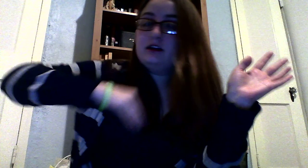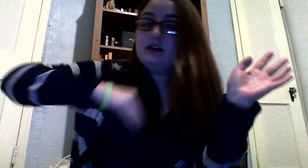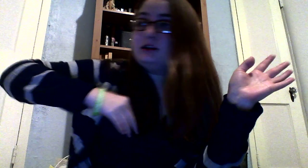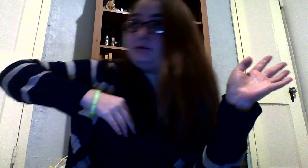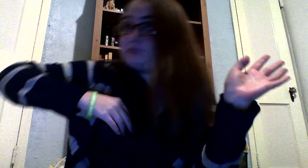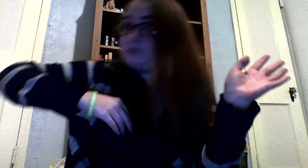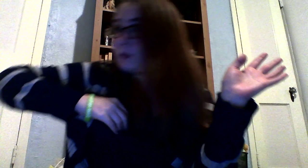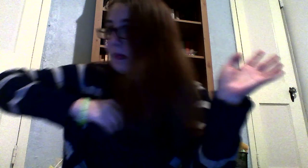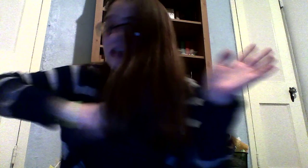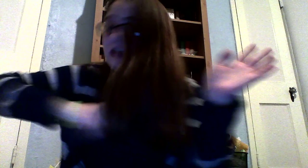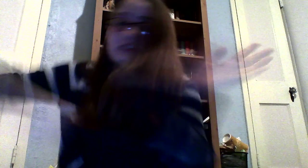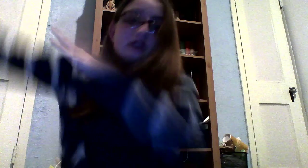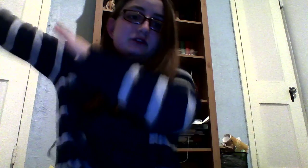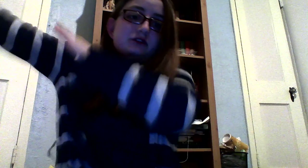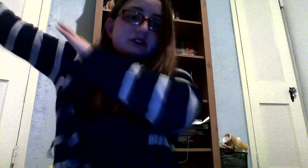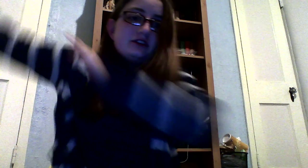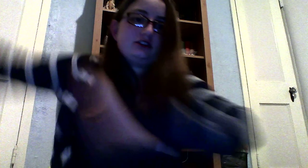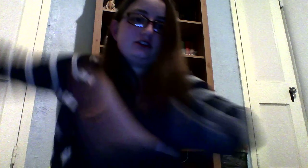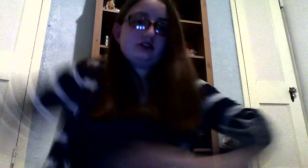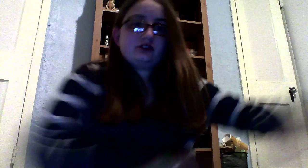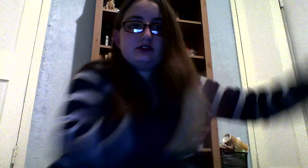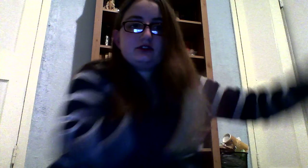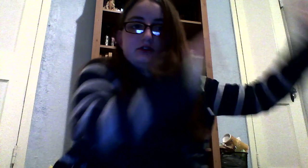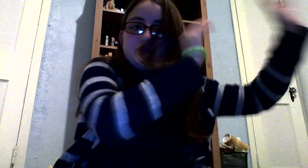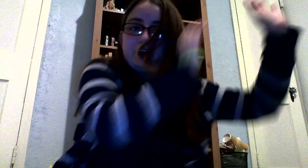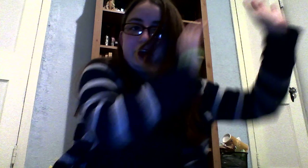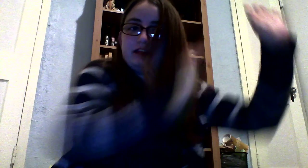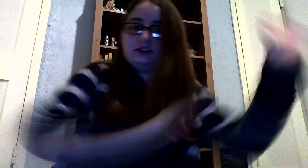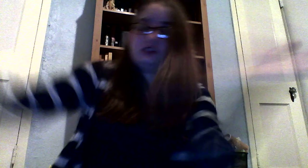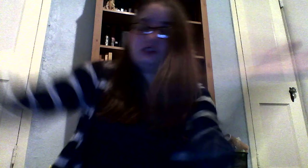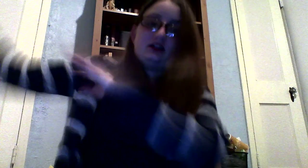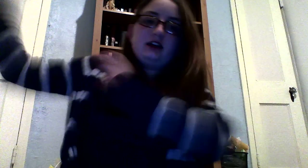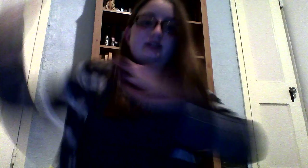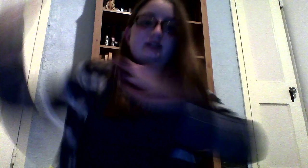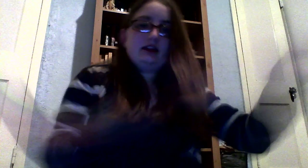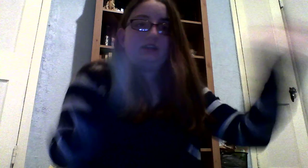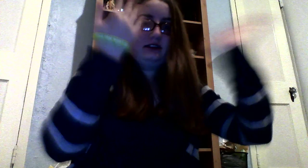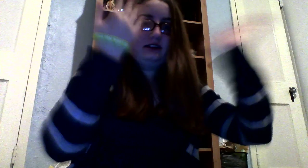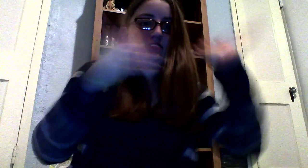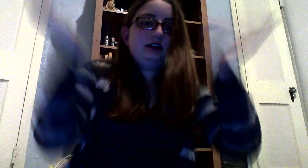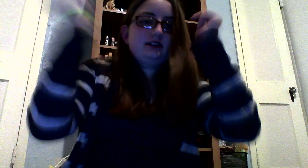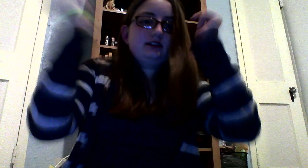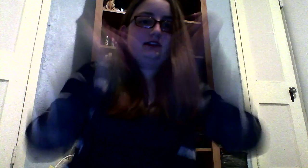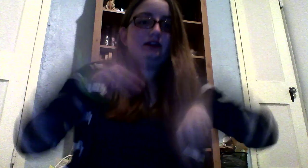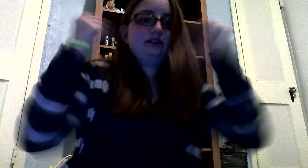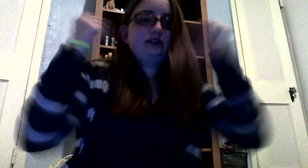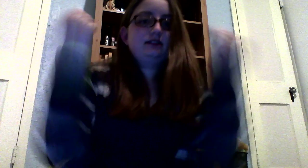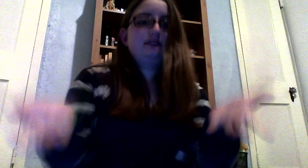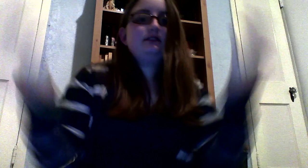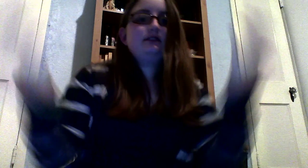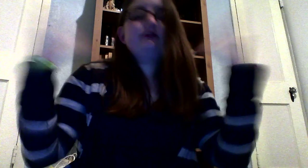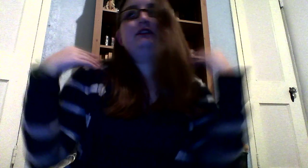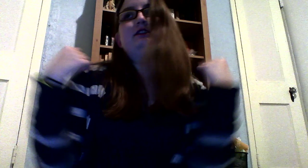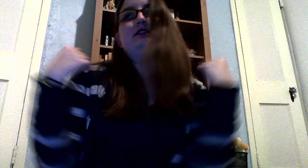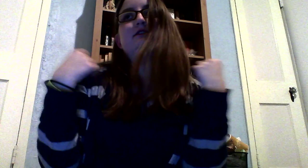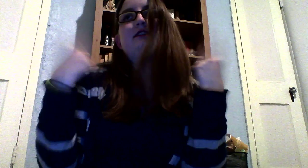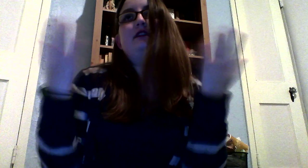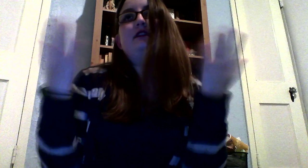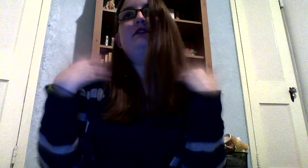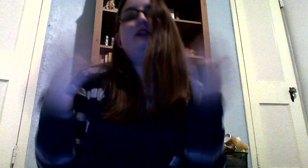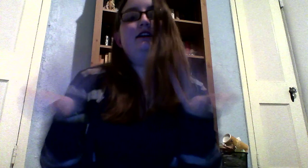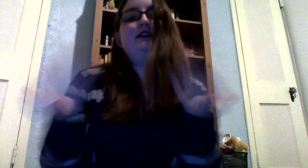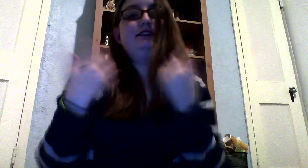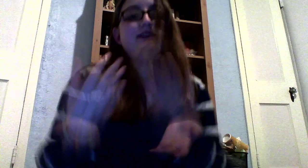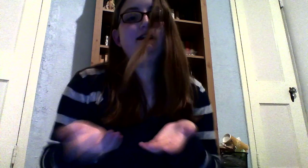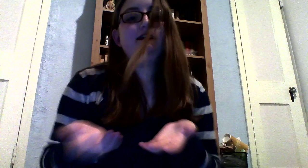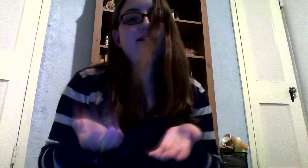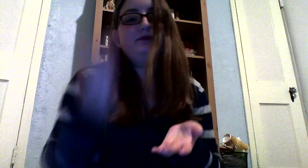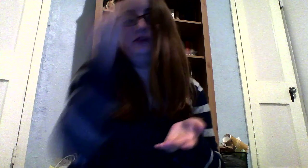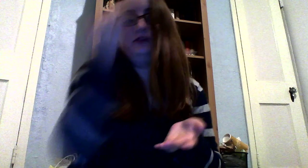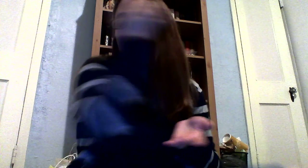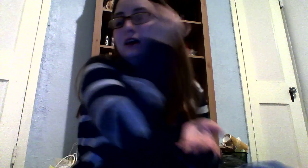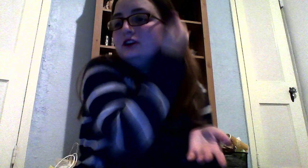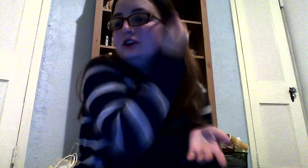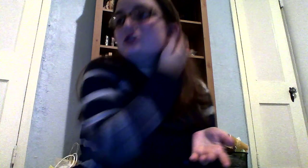general stuff that's just due, and it's just lots and lots and lots and lots of stuff, and I just haven't had time for much,